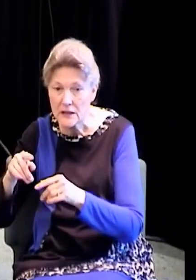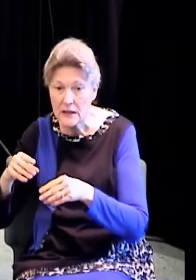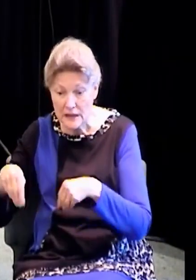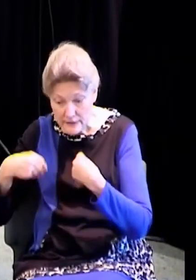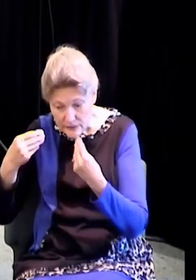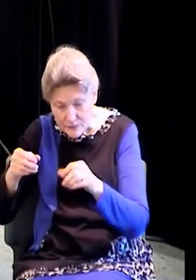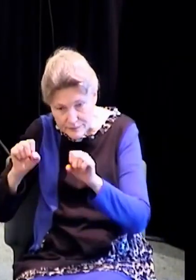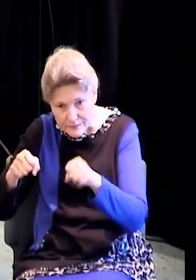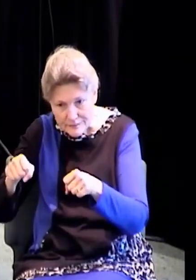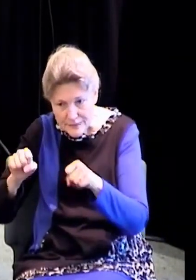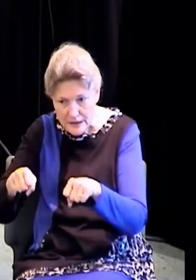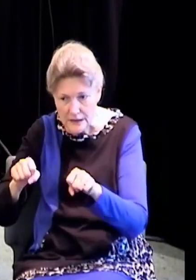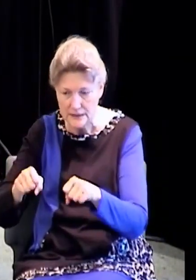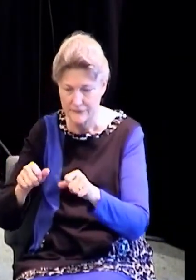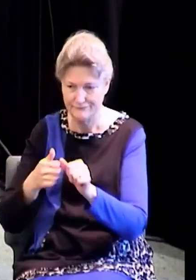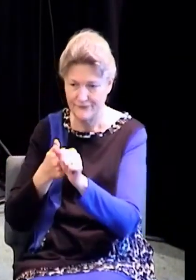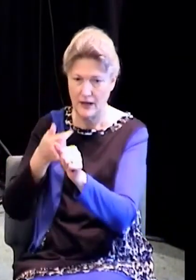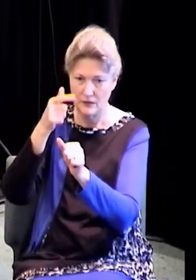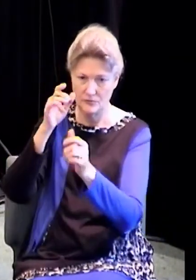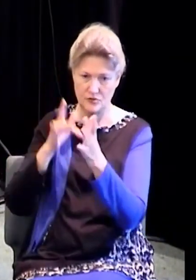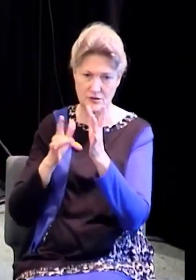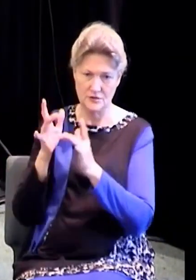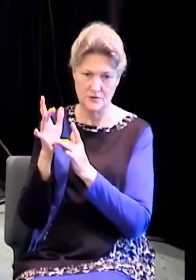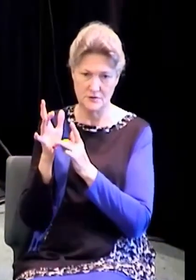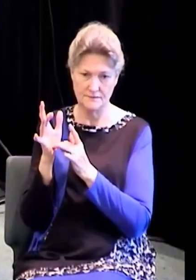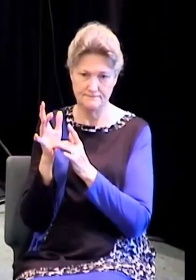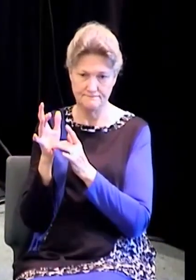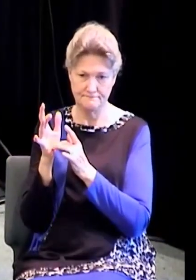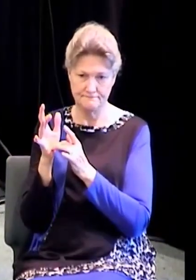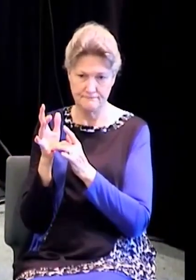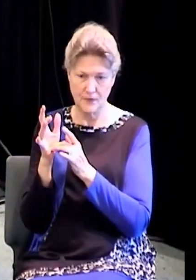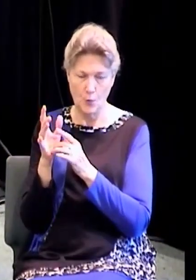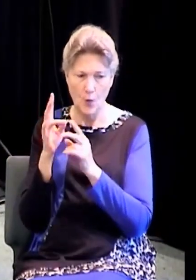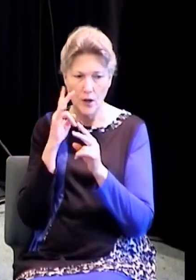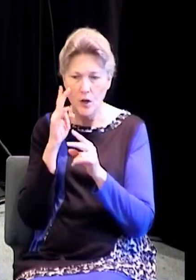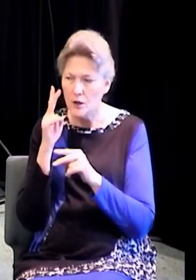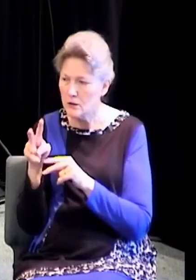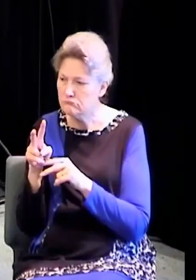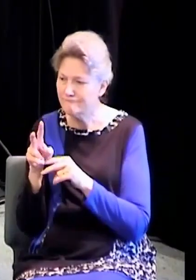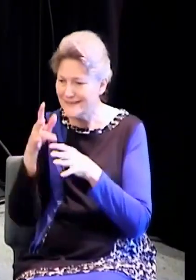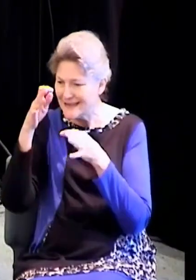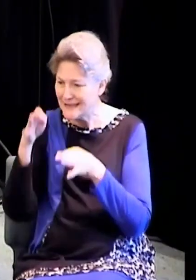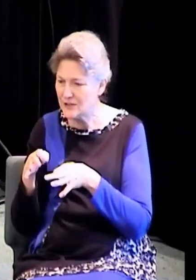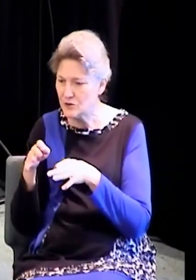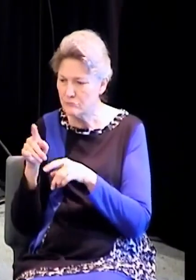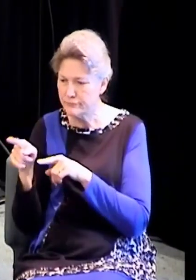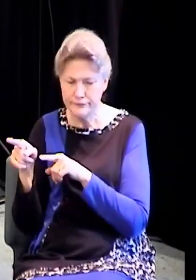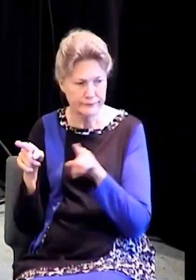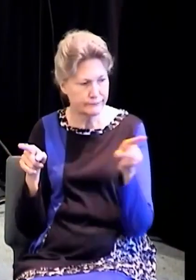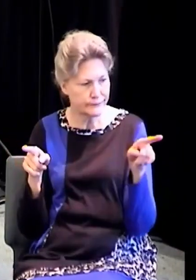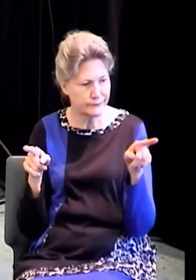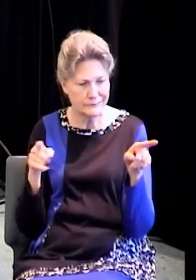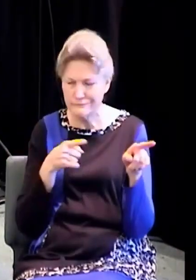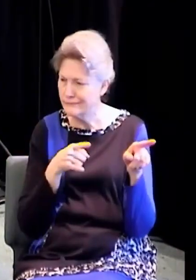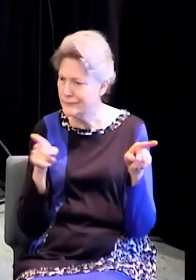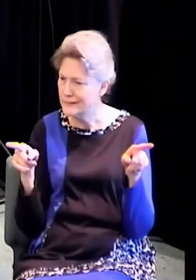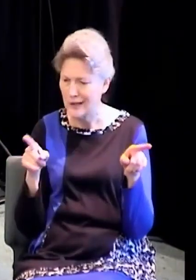ability to make a decision for Jesus. When you look at a fork in the road and you say sin or righteousness, you say, no, I'm going to do righteousness.